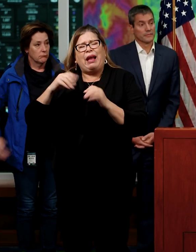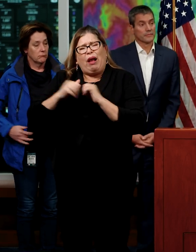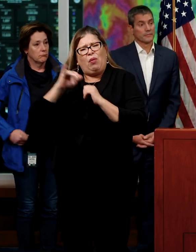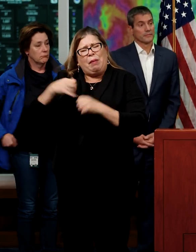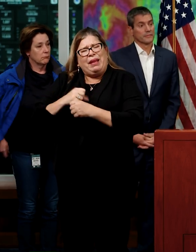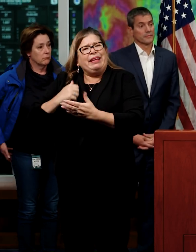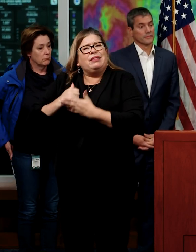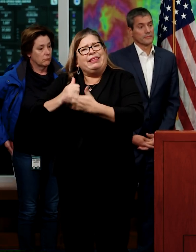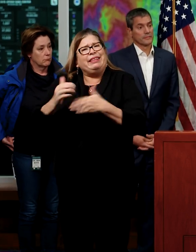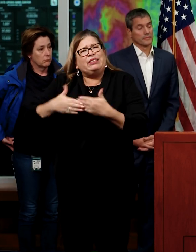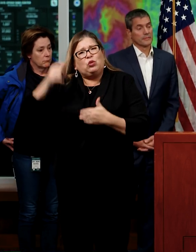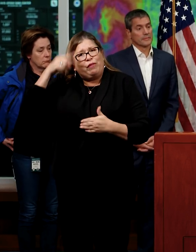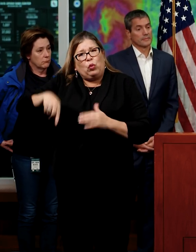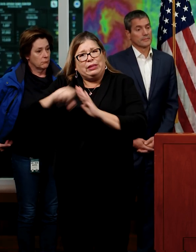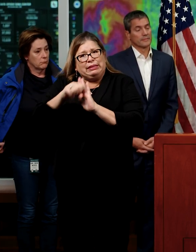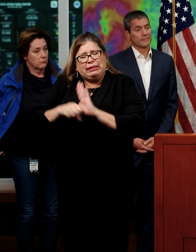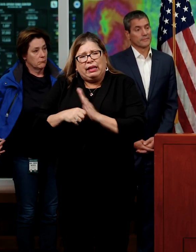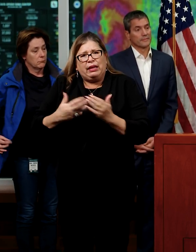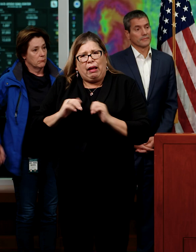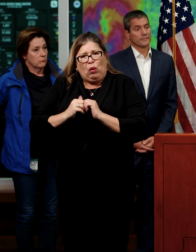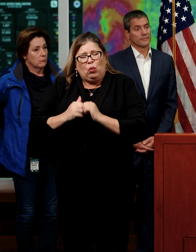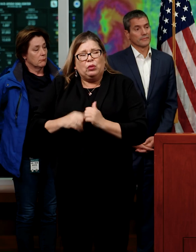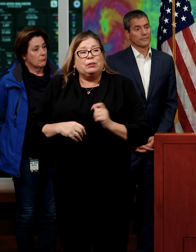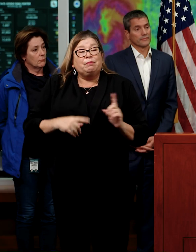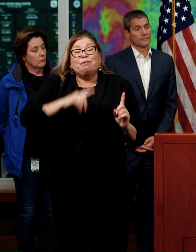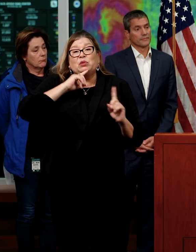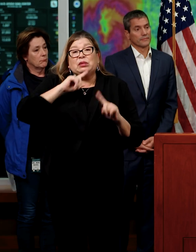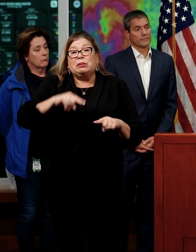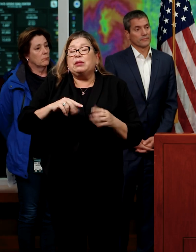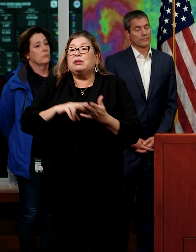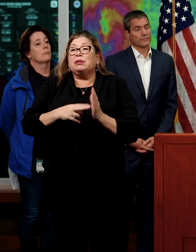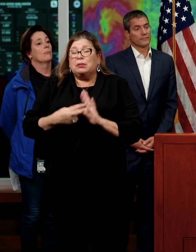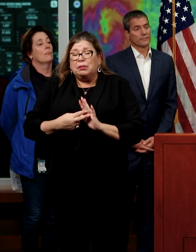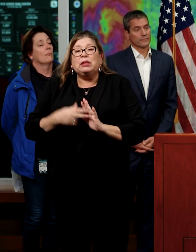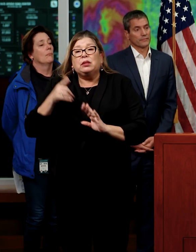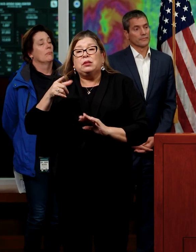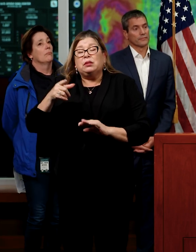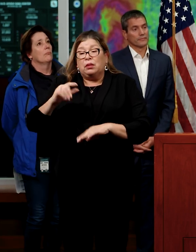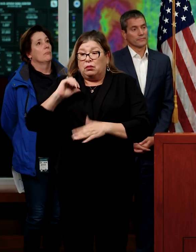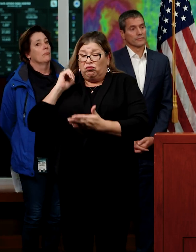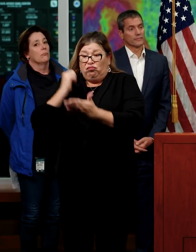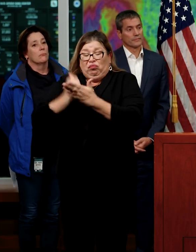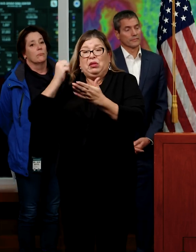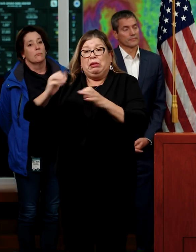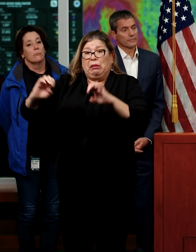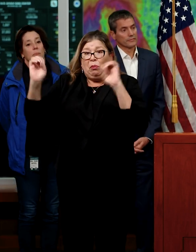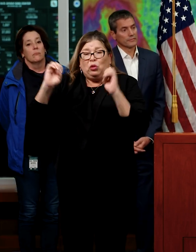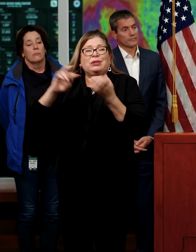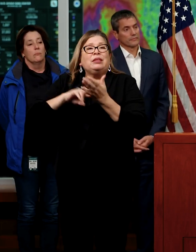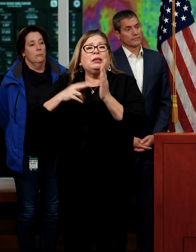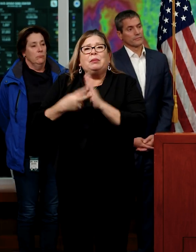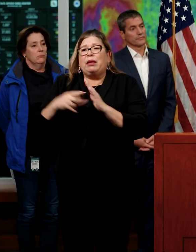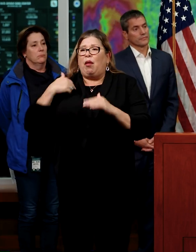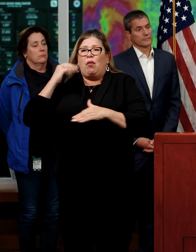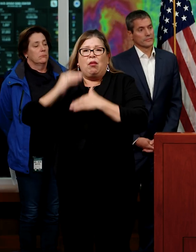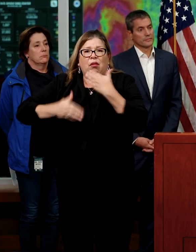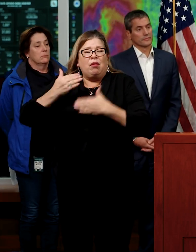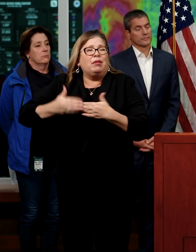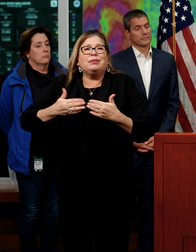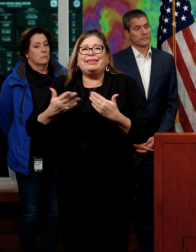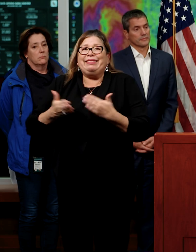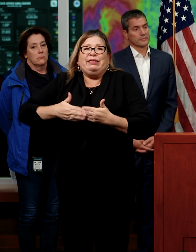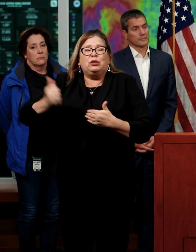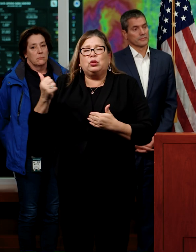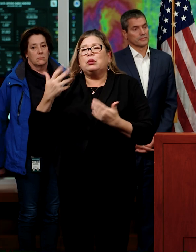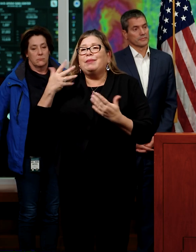this whole situation. It expands authorities and protocols, so waivers for driver's hours.